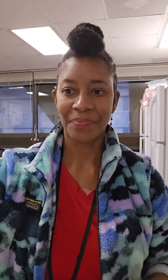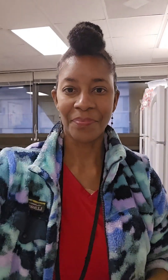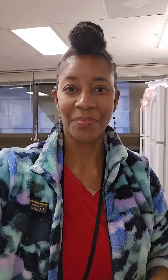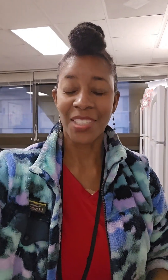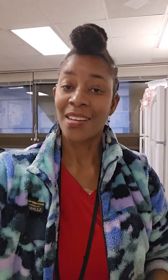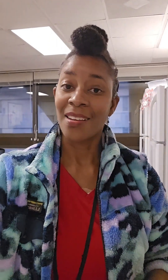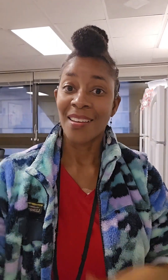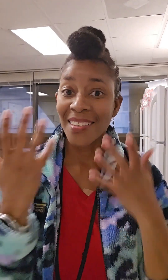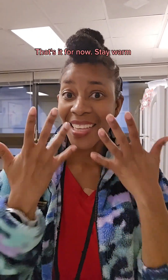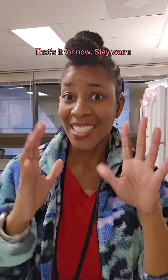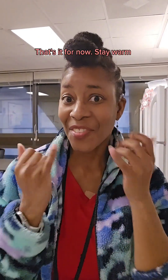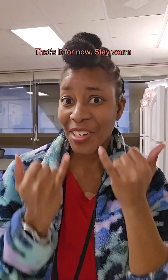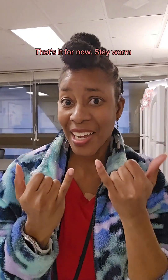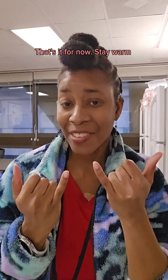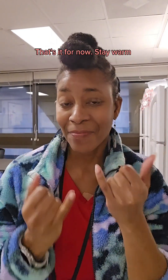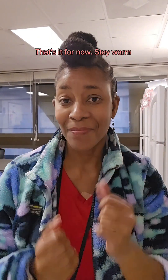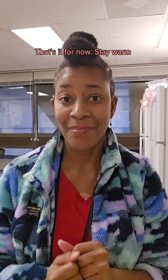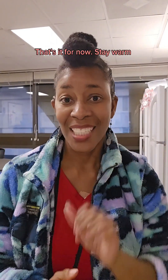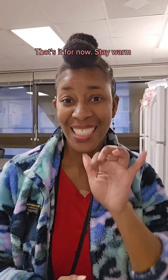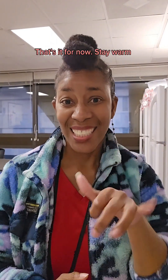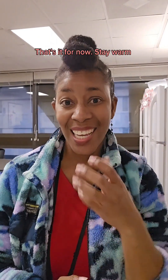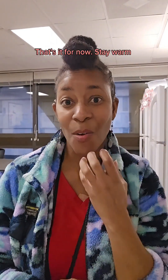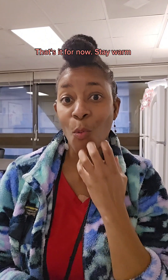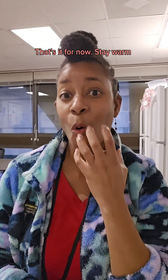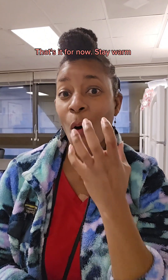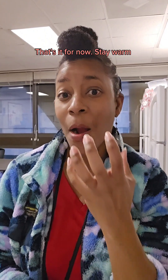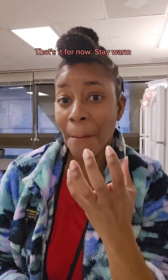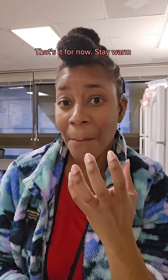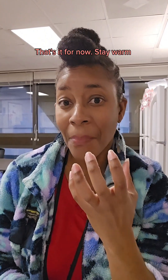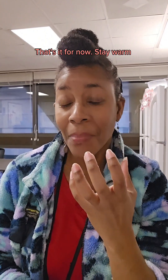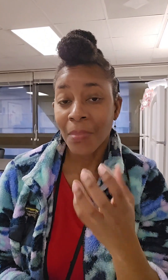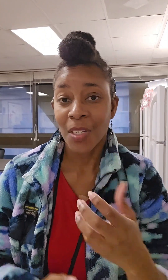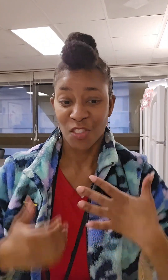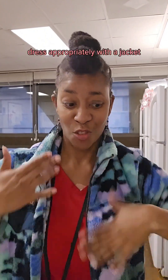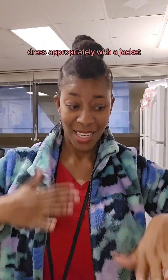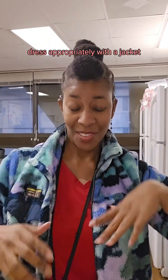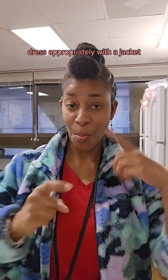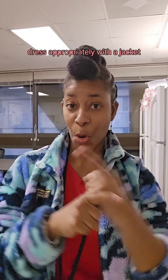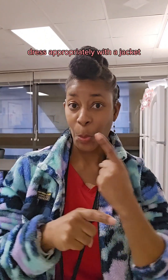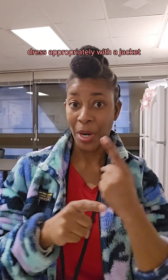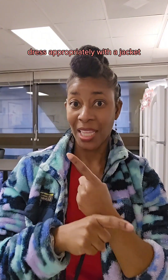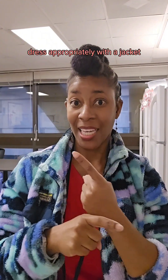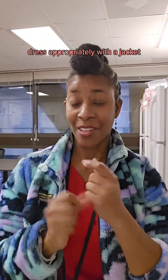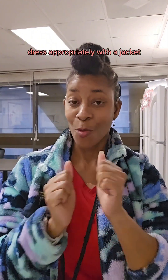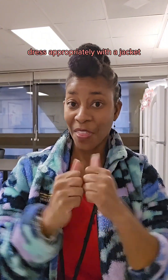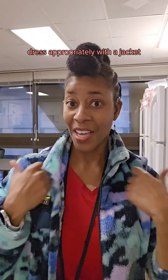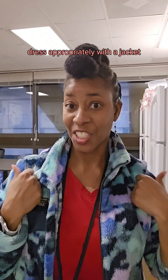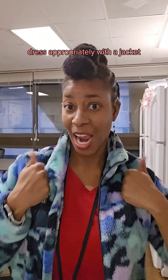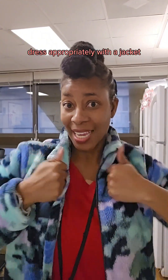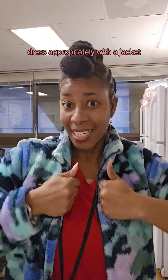that's it for now stay warm rest appropriately with a jacket